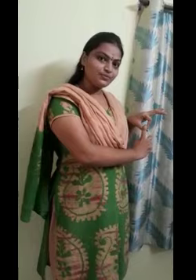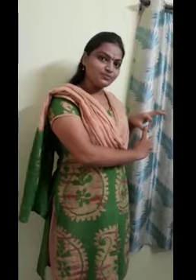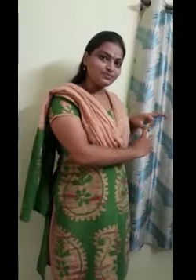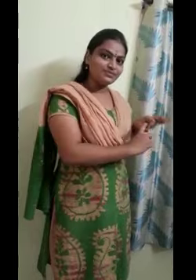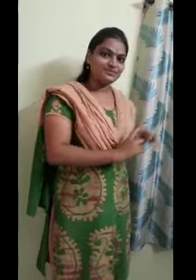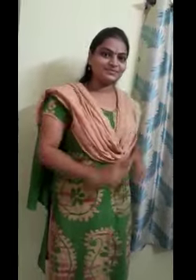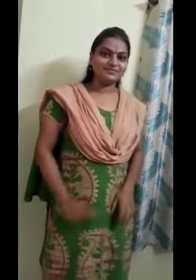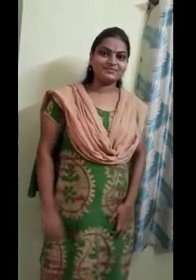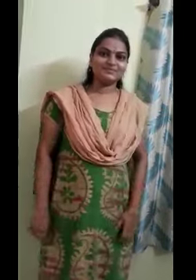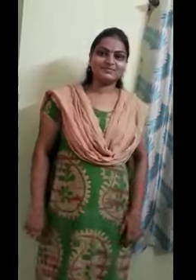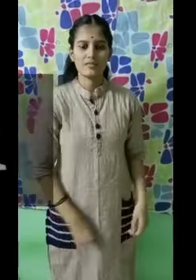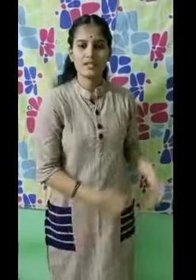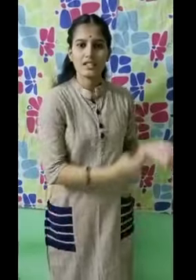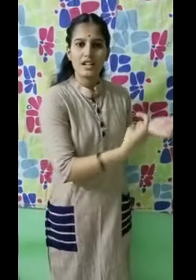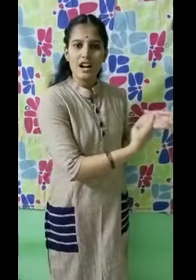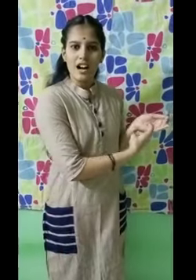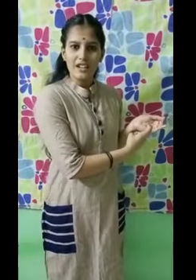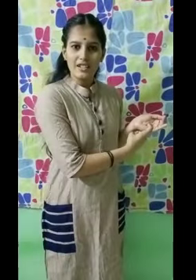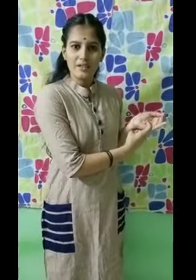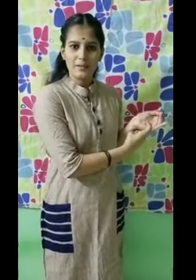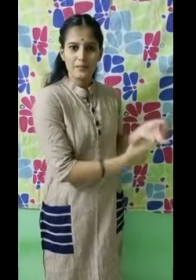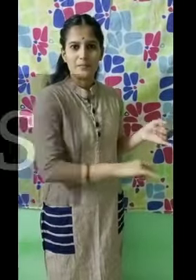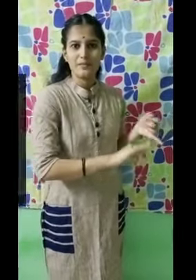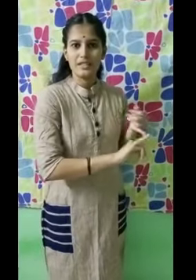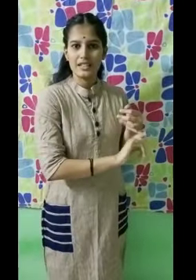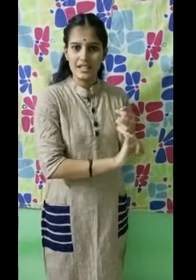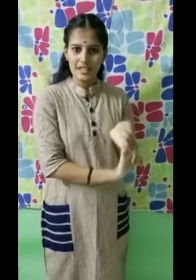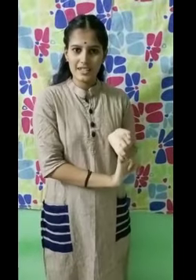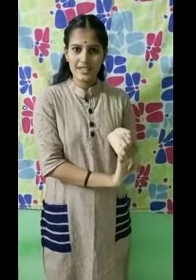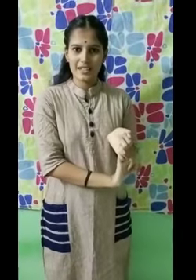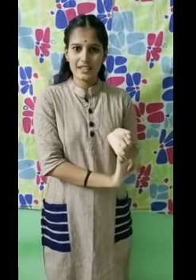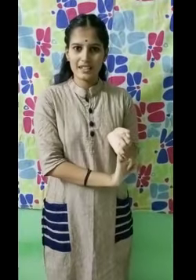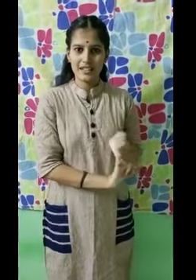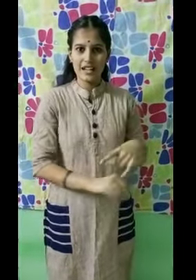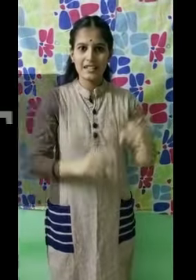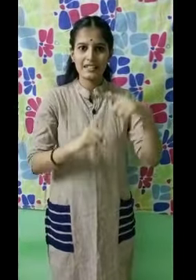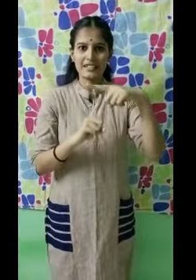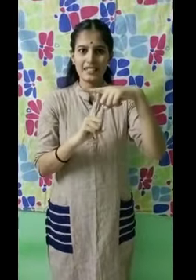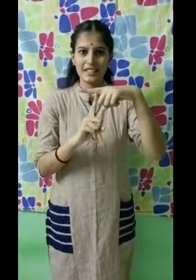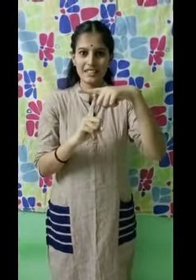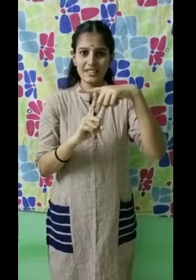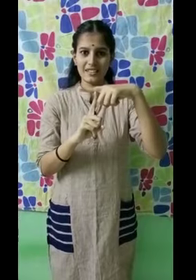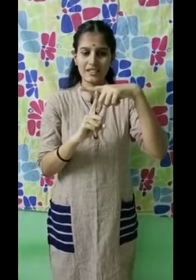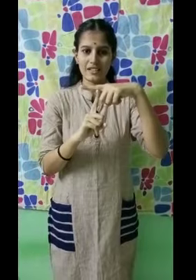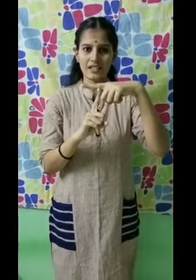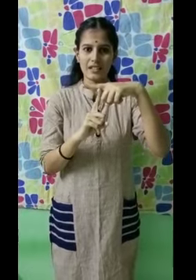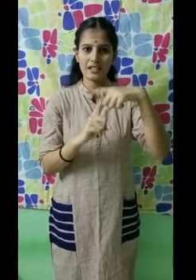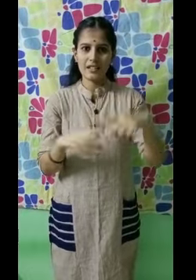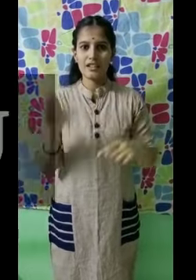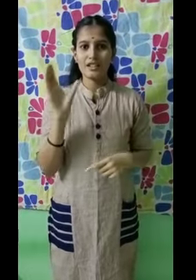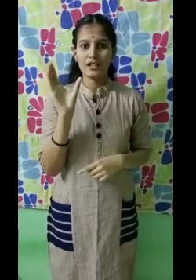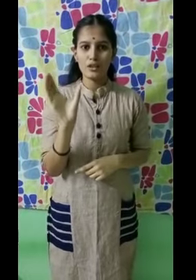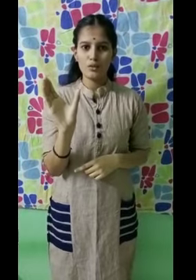R S T U